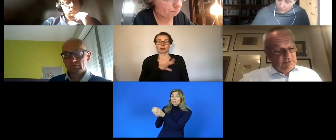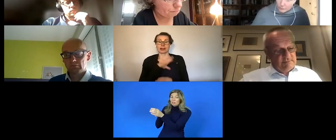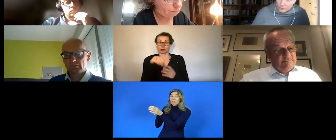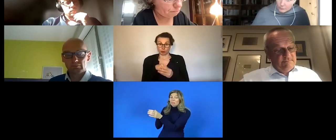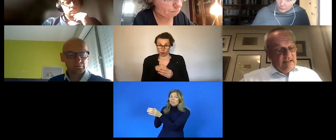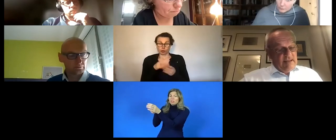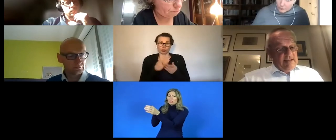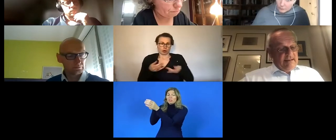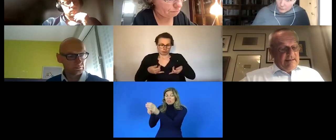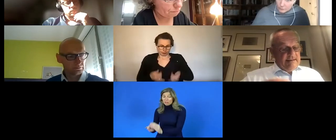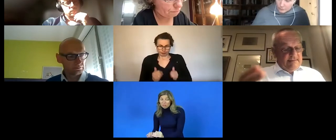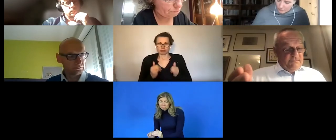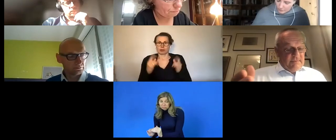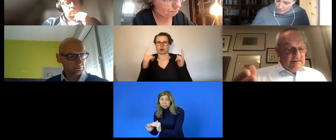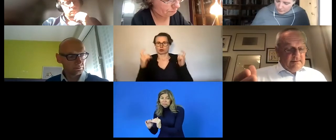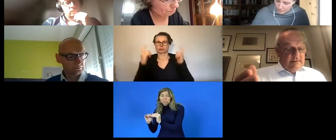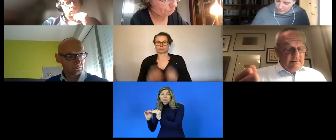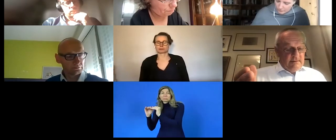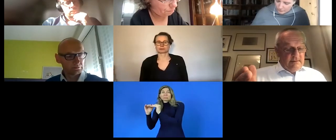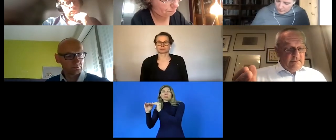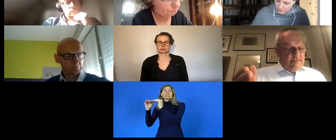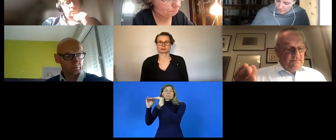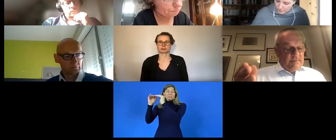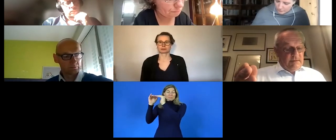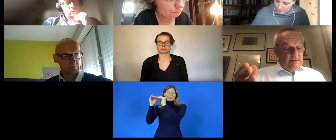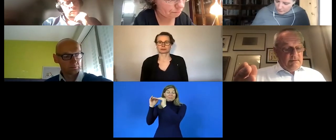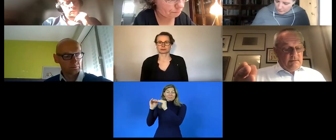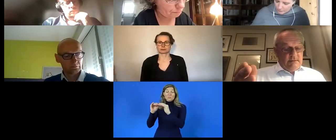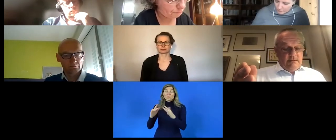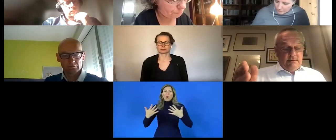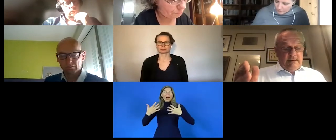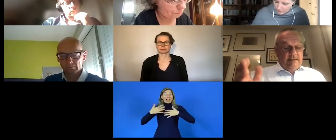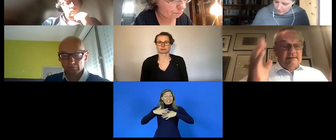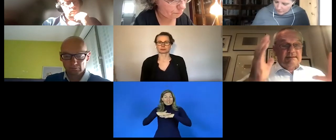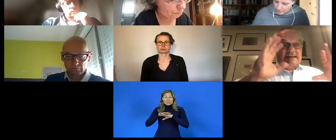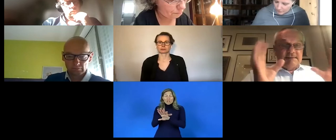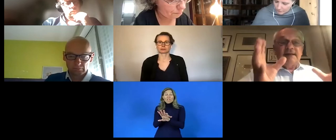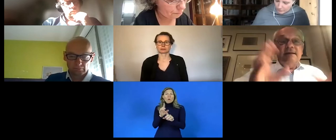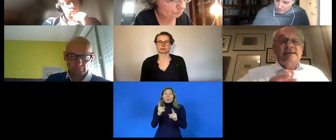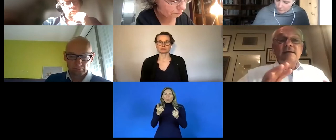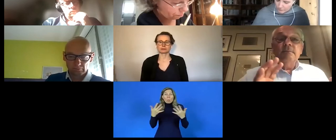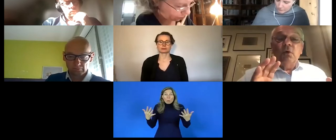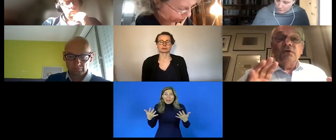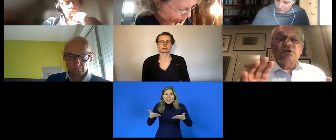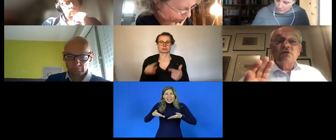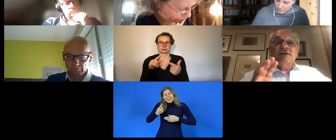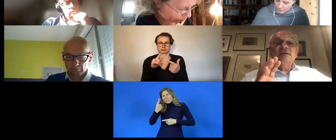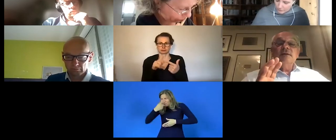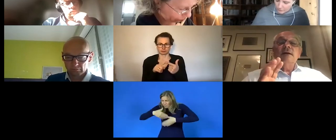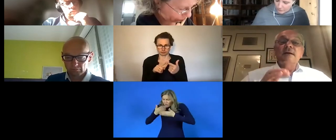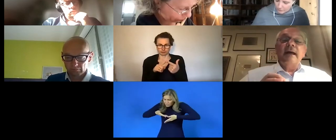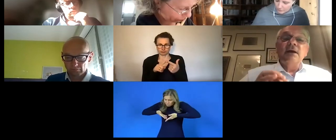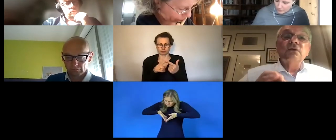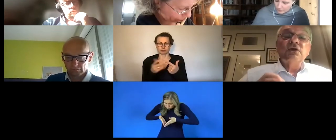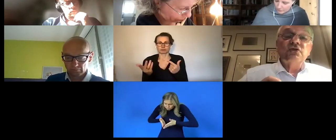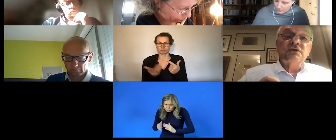life so the inclusiveness the integration starts with the birth the birth the second thing